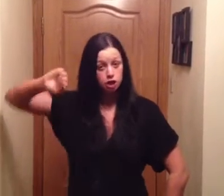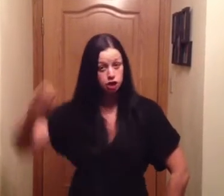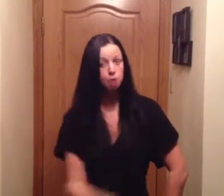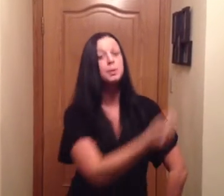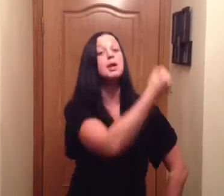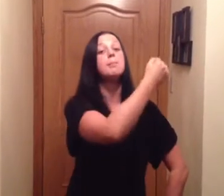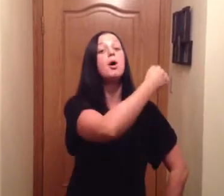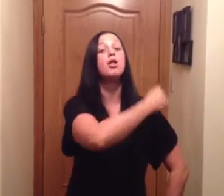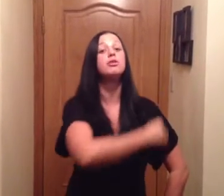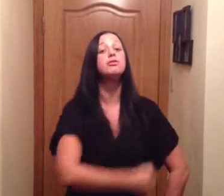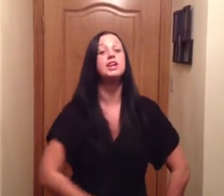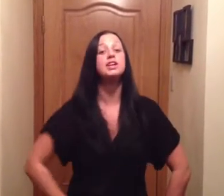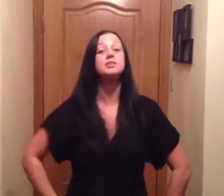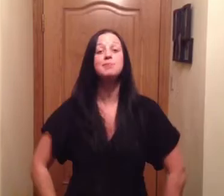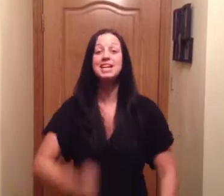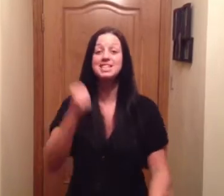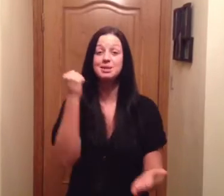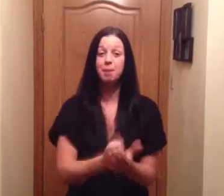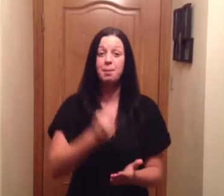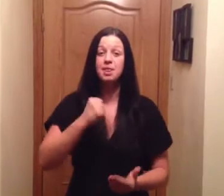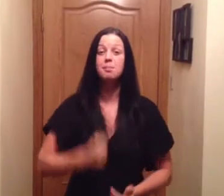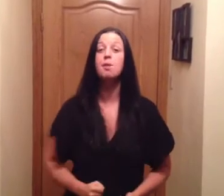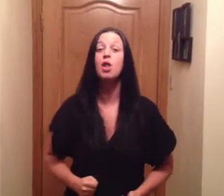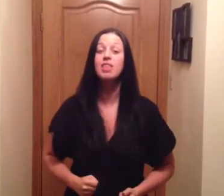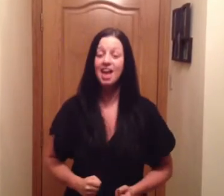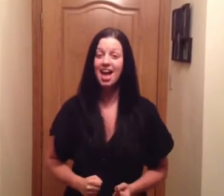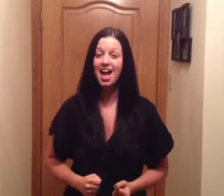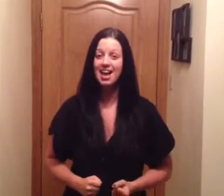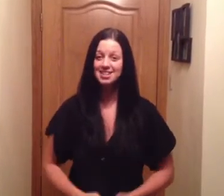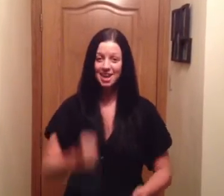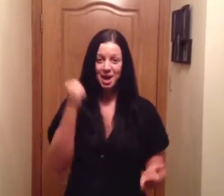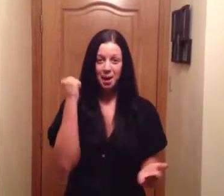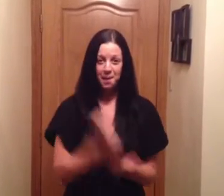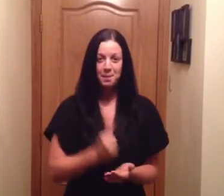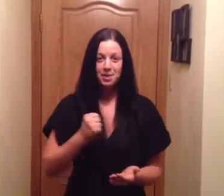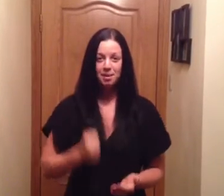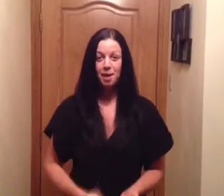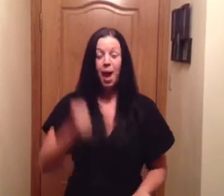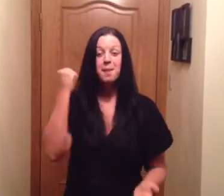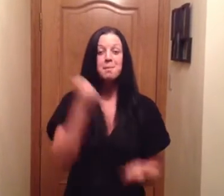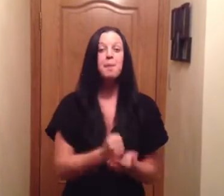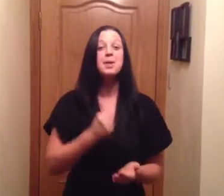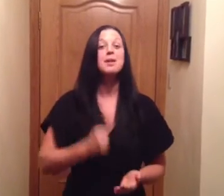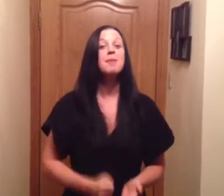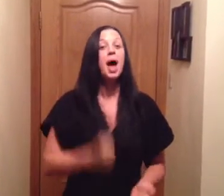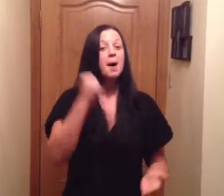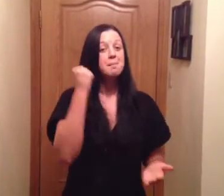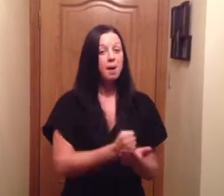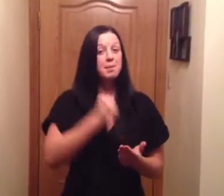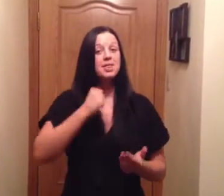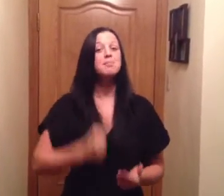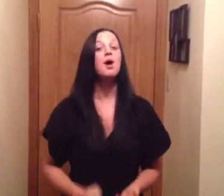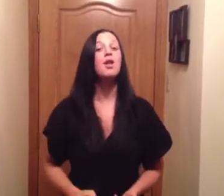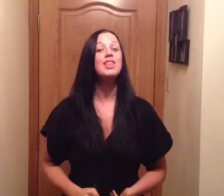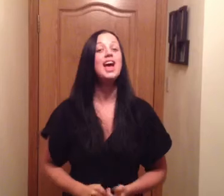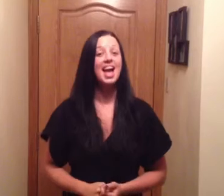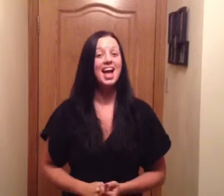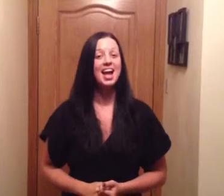scooping up all the field mice and bopping them on the head, bopping them, bopping them, bopping them on the head.